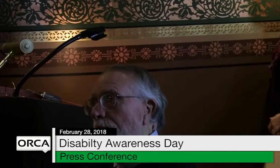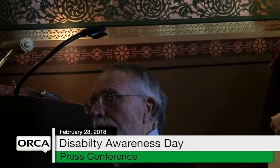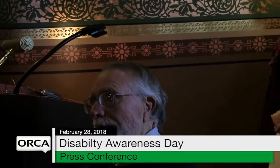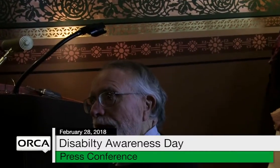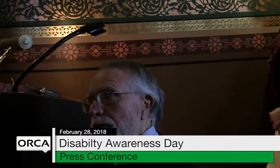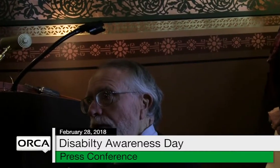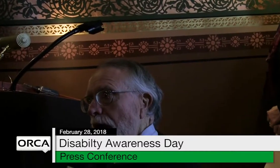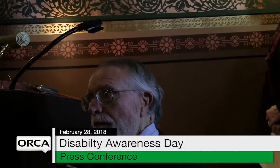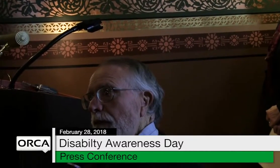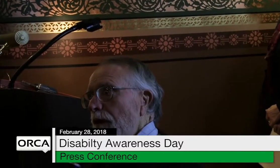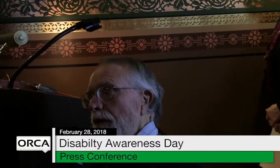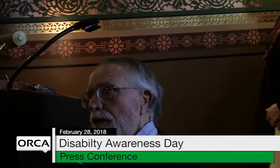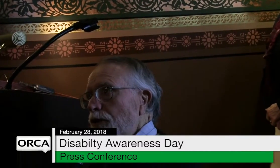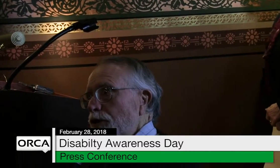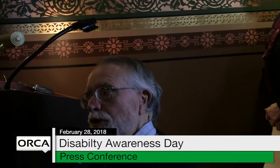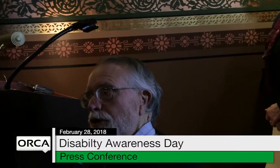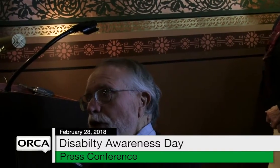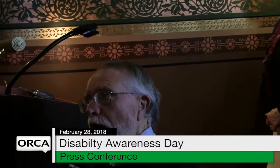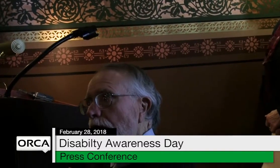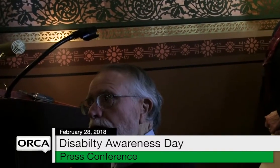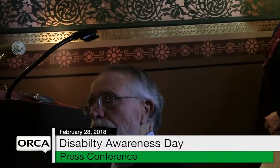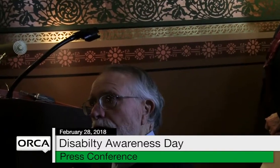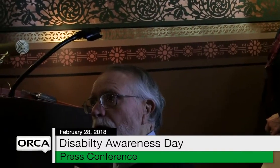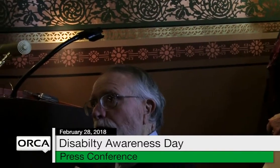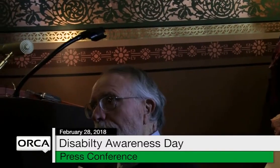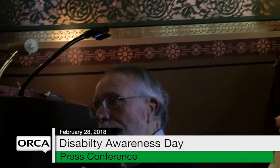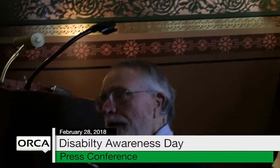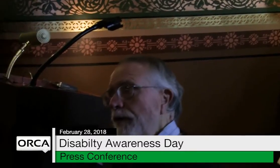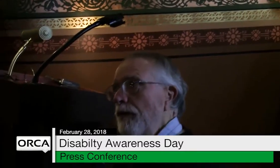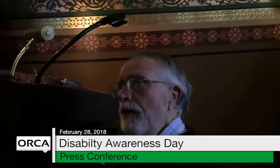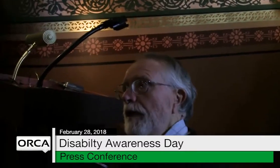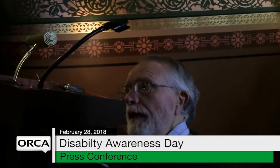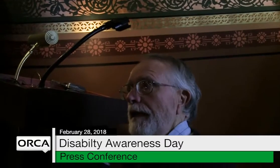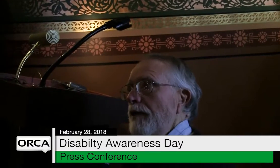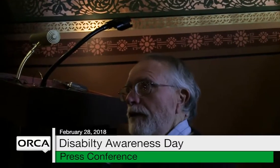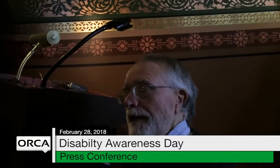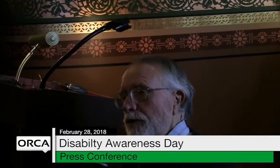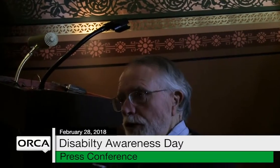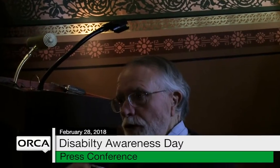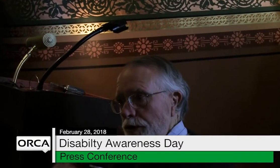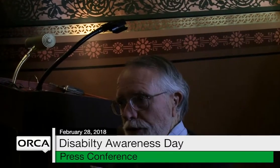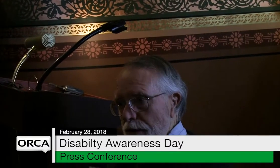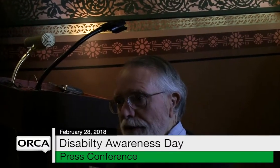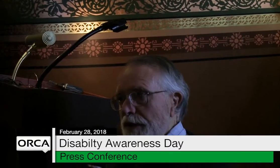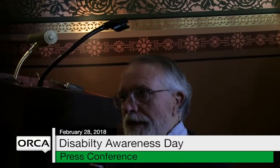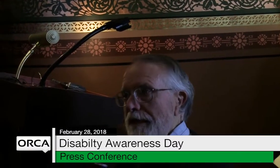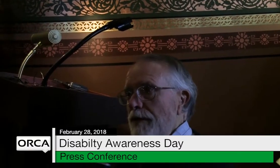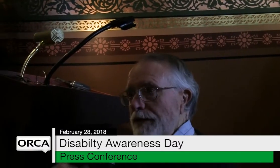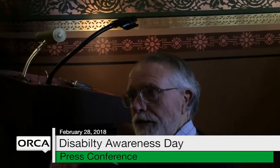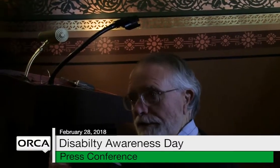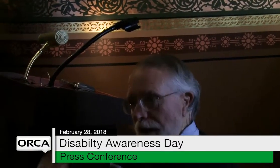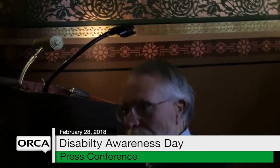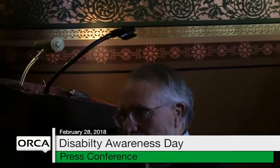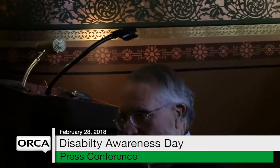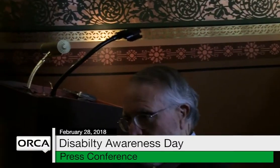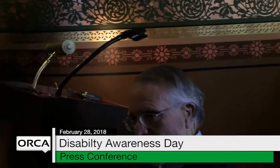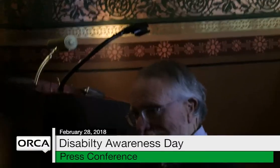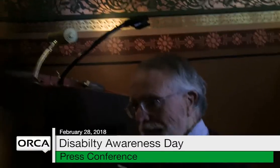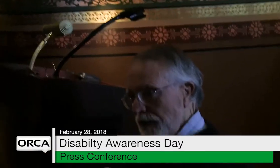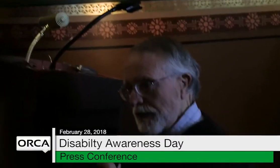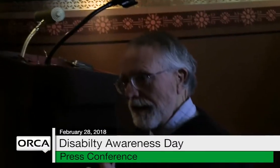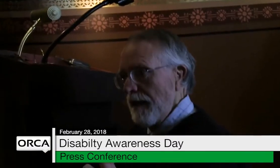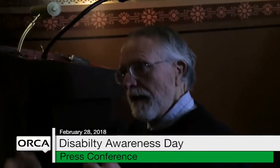to do is talk to someone either in social services, either at your developmental